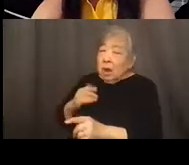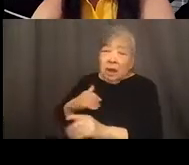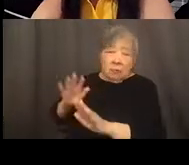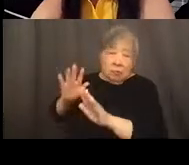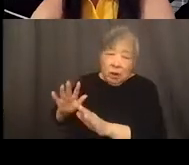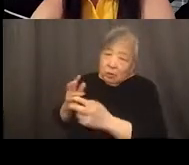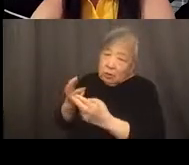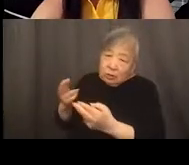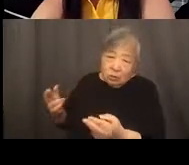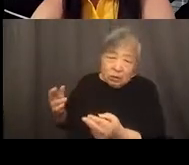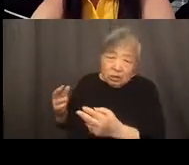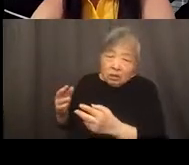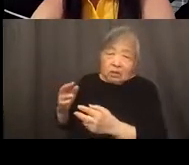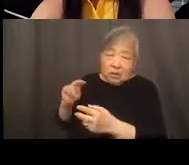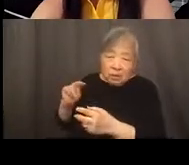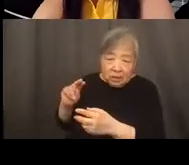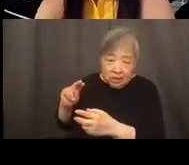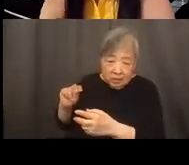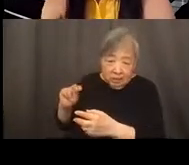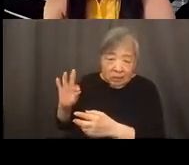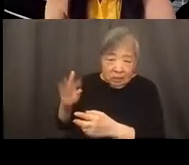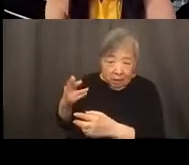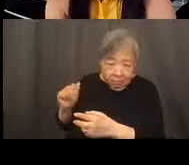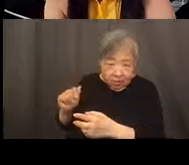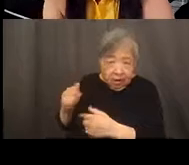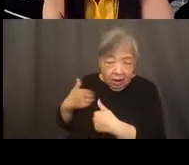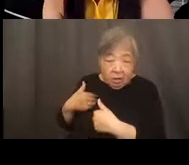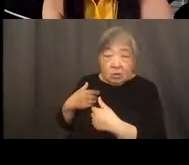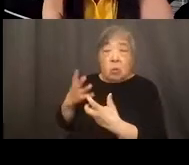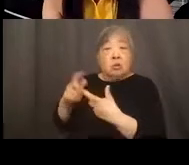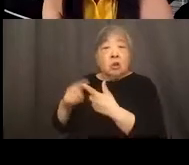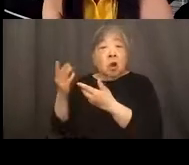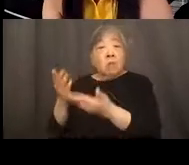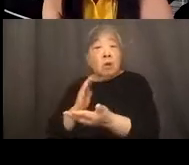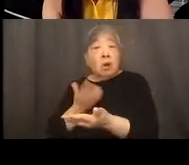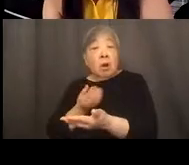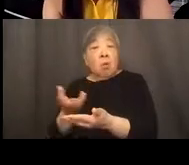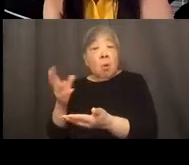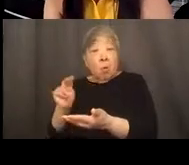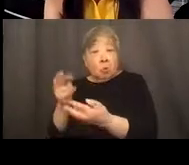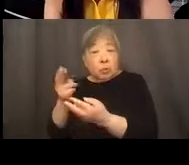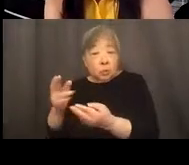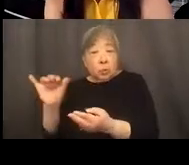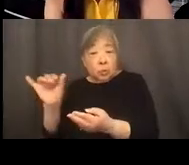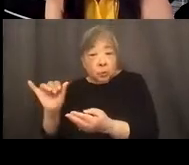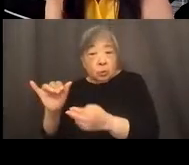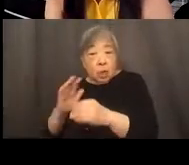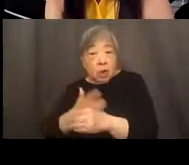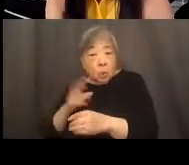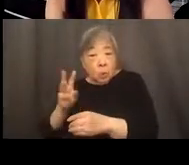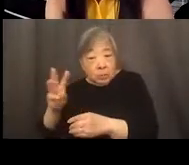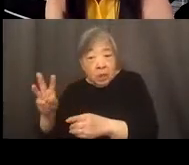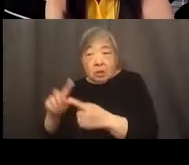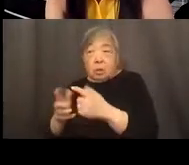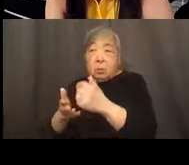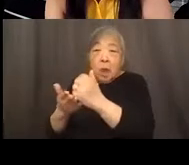offers, of course, we wanted to offer our resources as well that we have on our website to help with fair housing training or